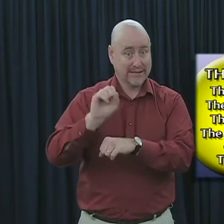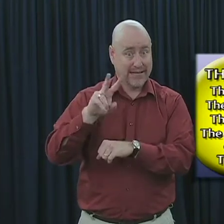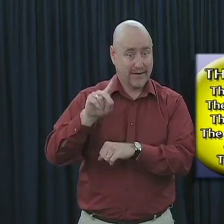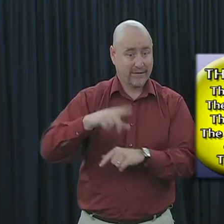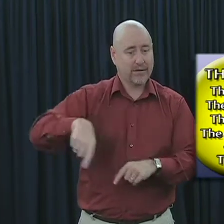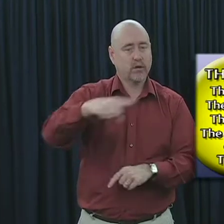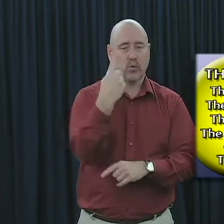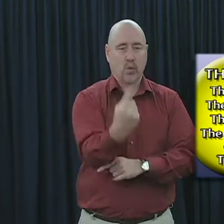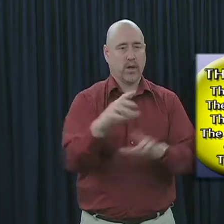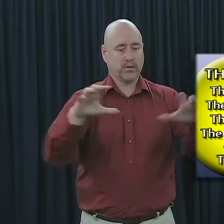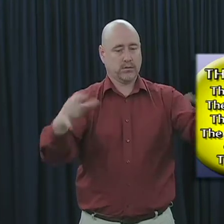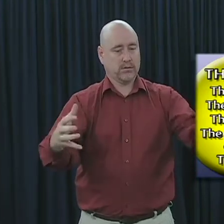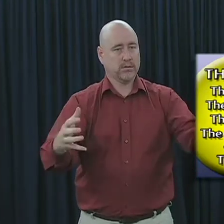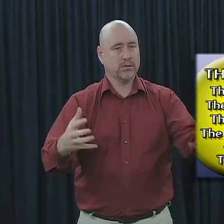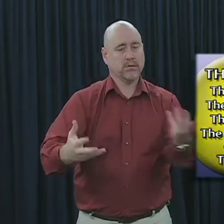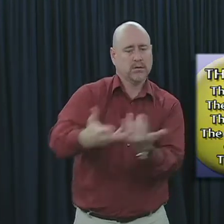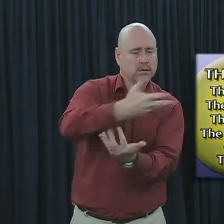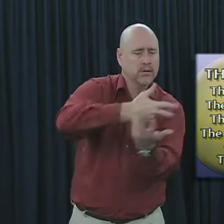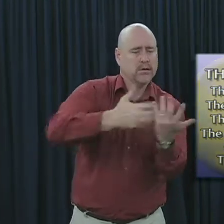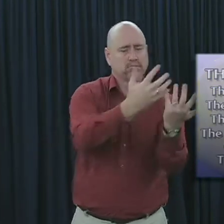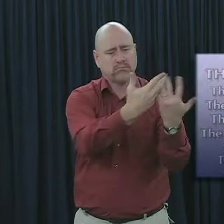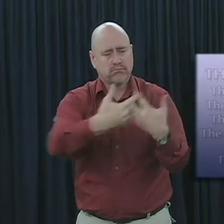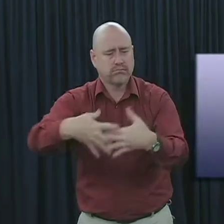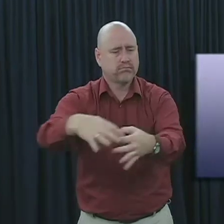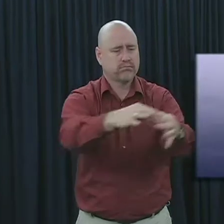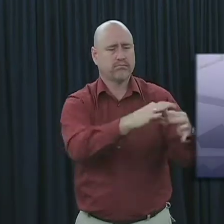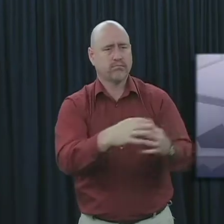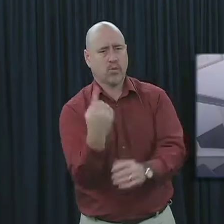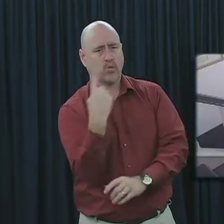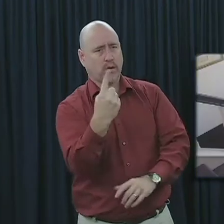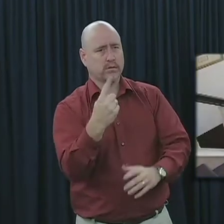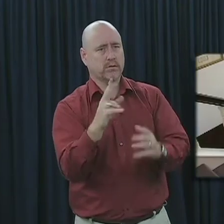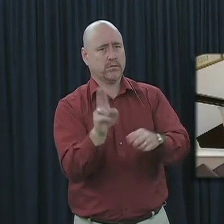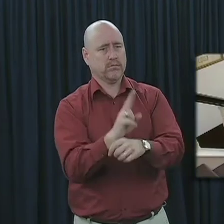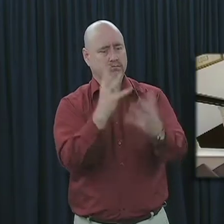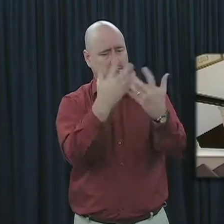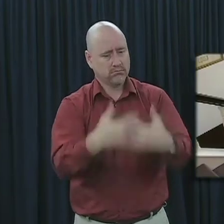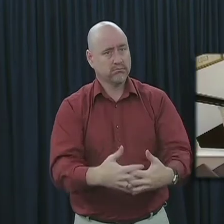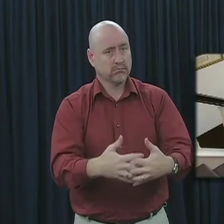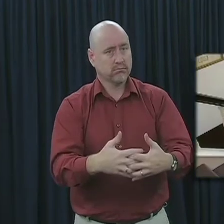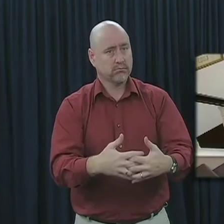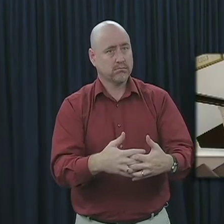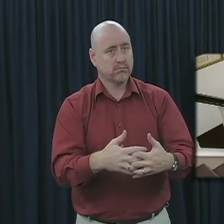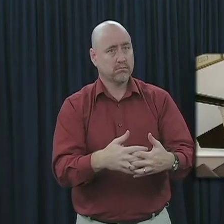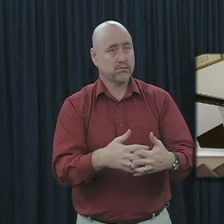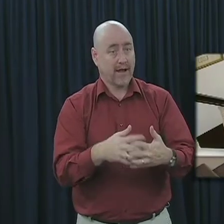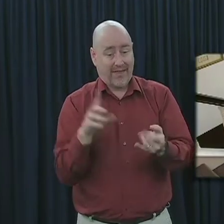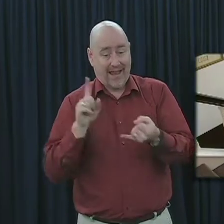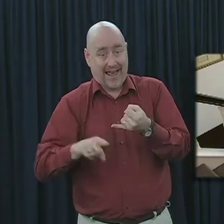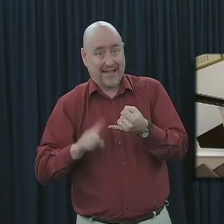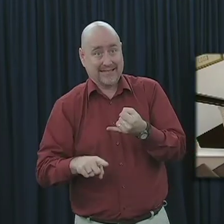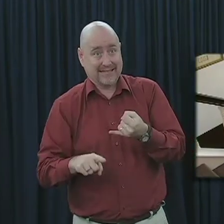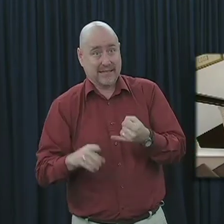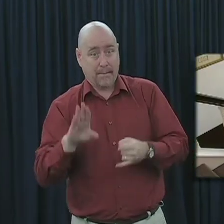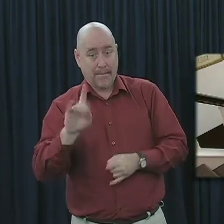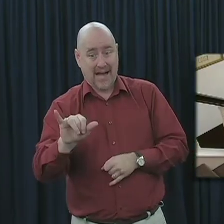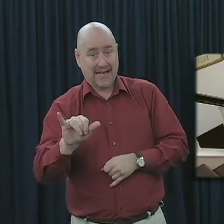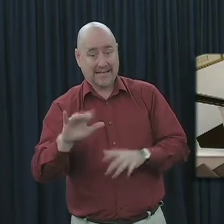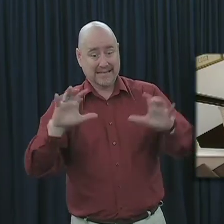body which reveals unity and singularity. In fact, it is this last designation, the body, coupled